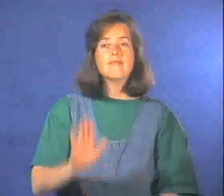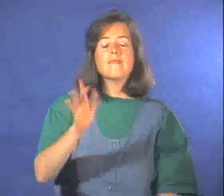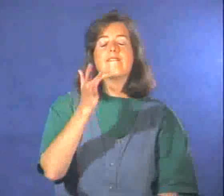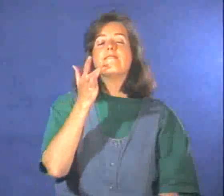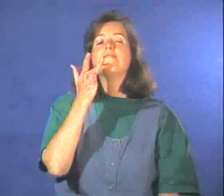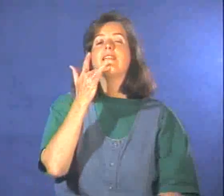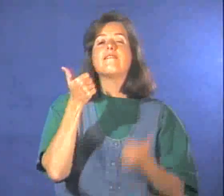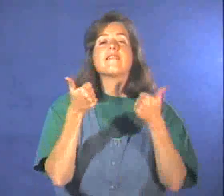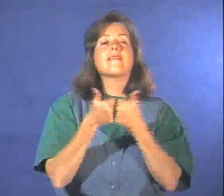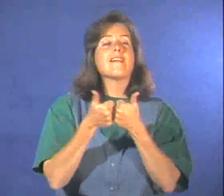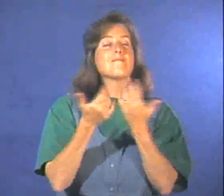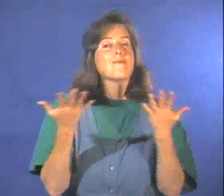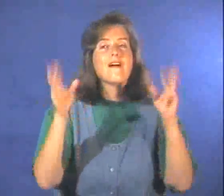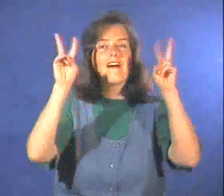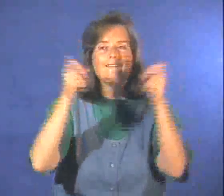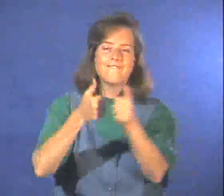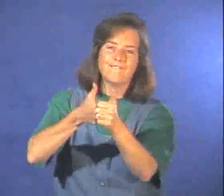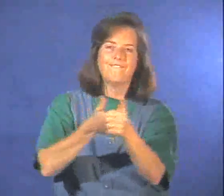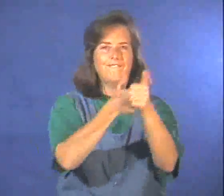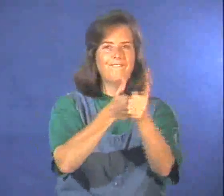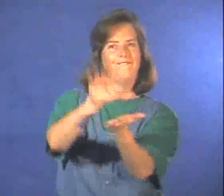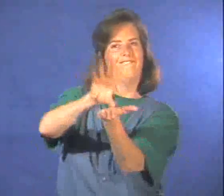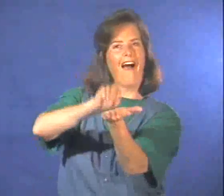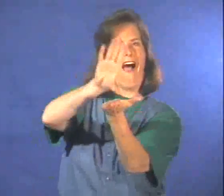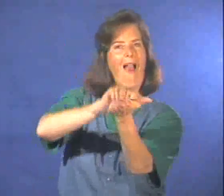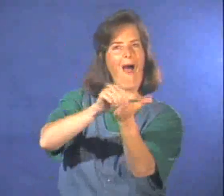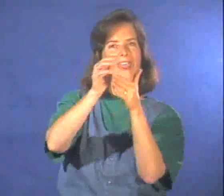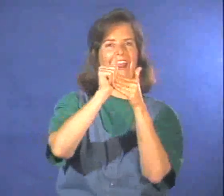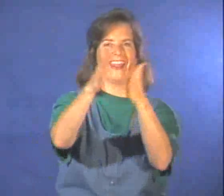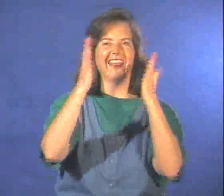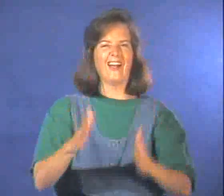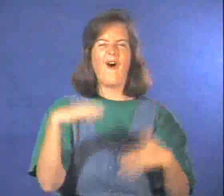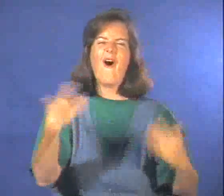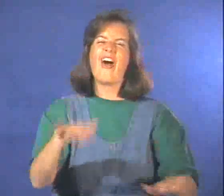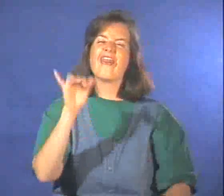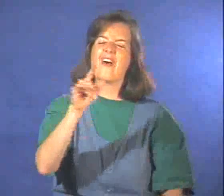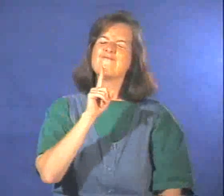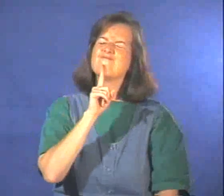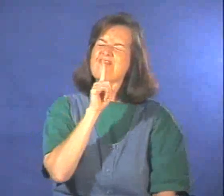Their favorite game is follow the leader, and it is so much fun.